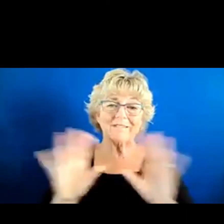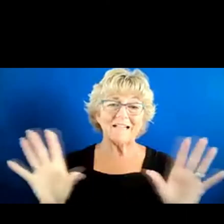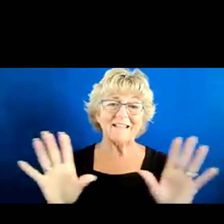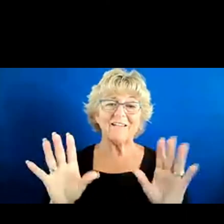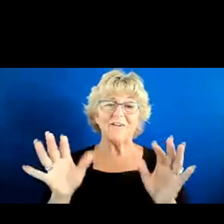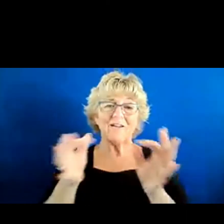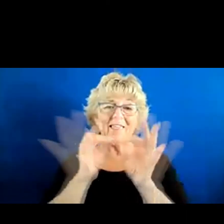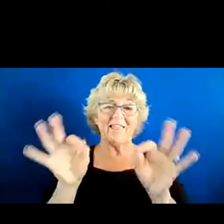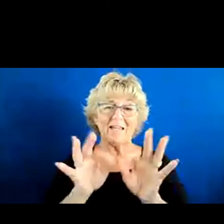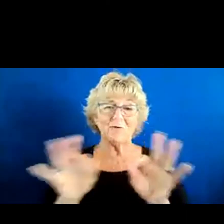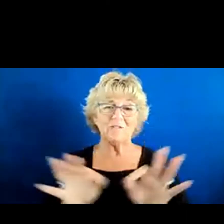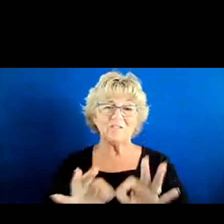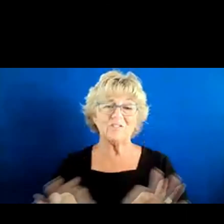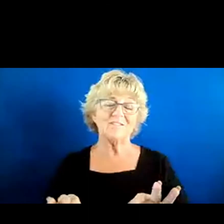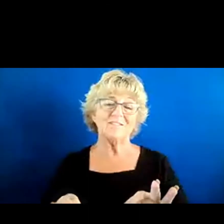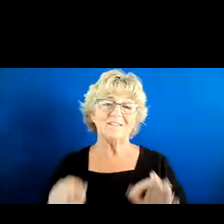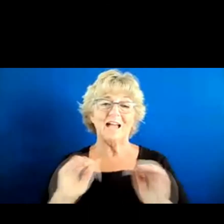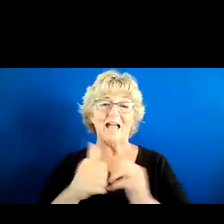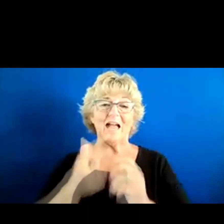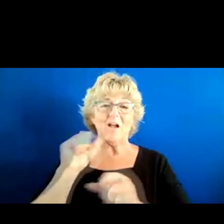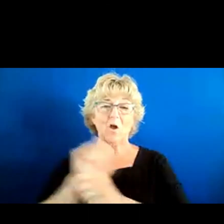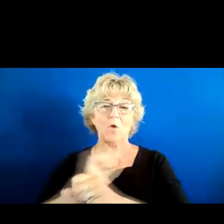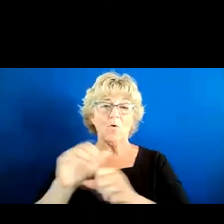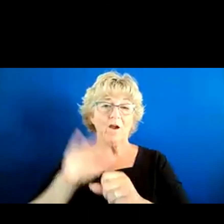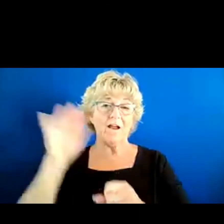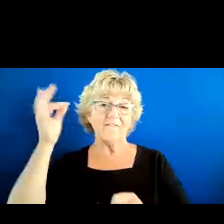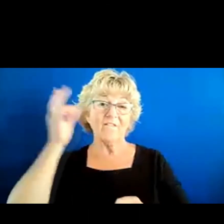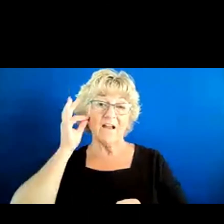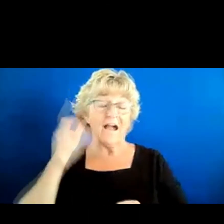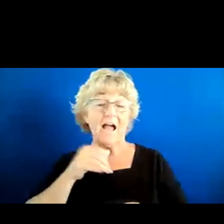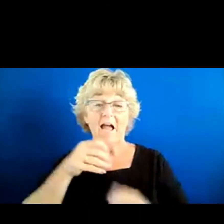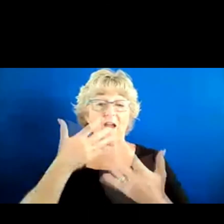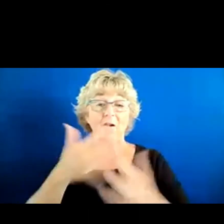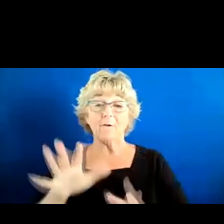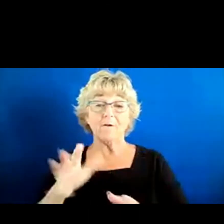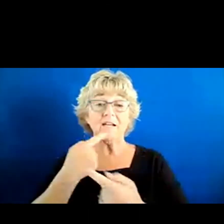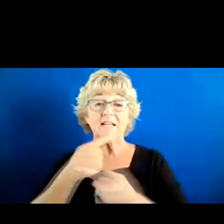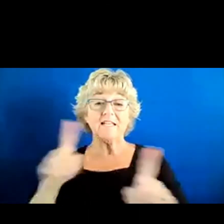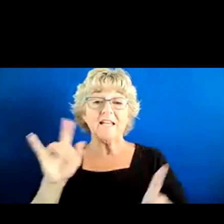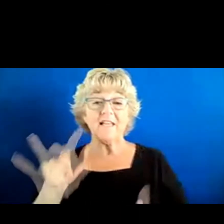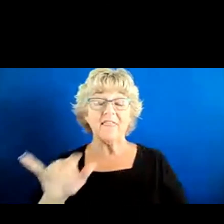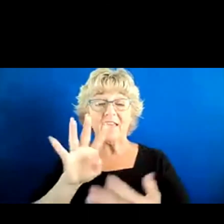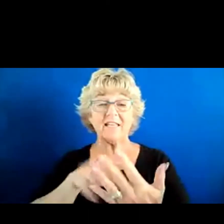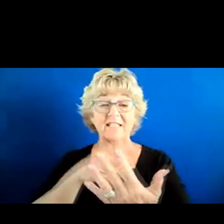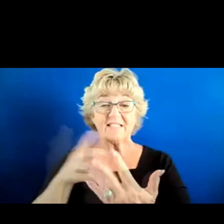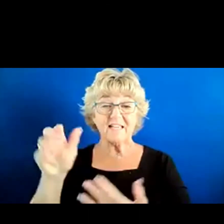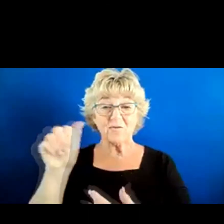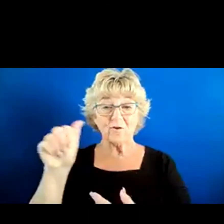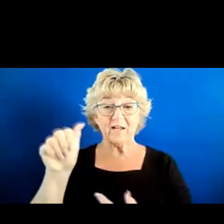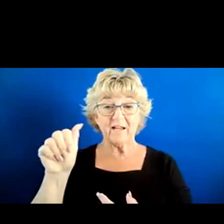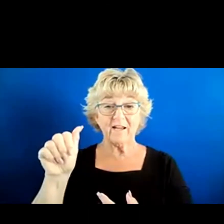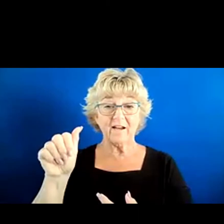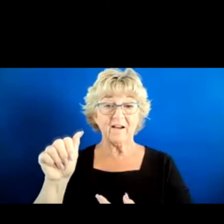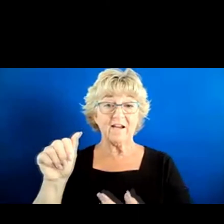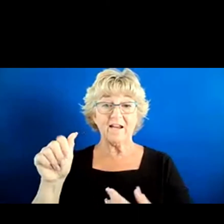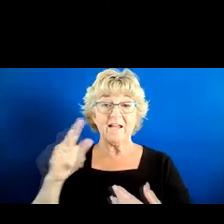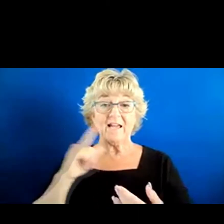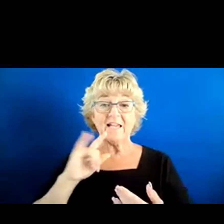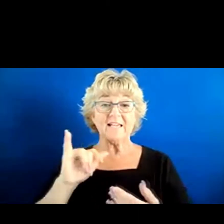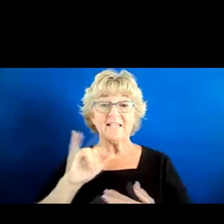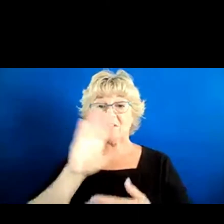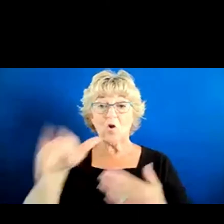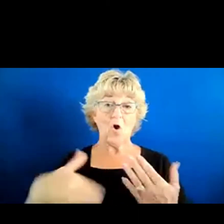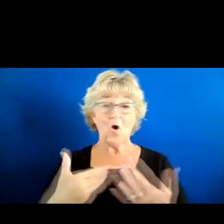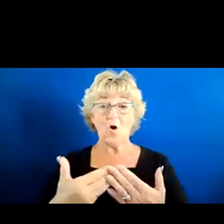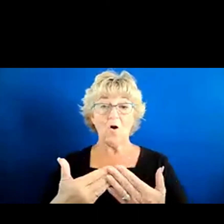sense of how it works at the federal level. I don't mean to say that the Schedule A hiring authority is the end-all and be-all. I